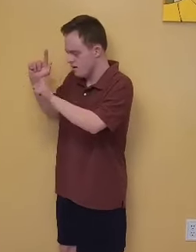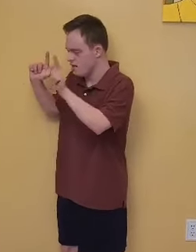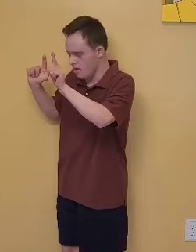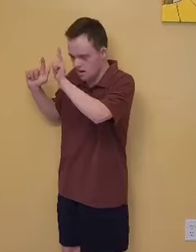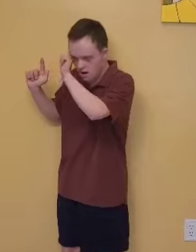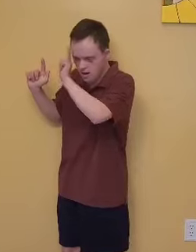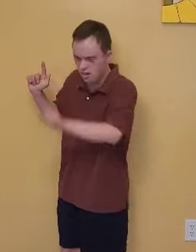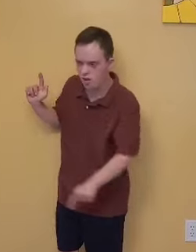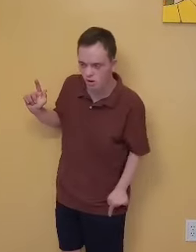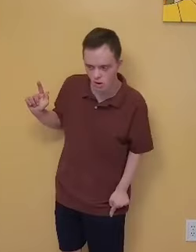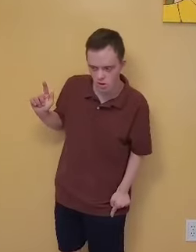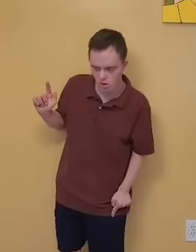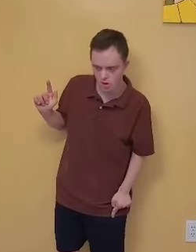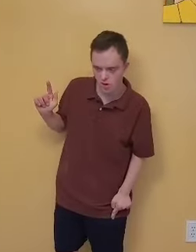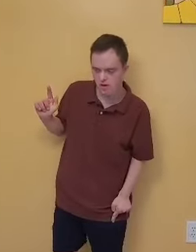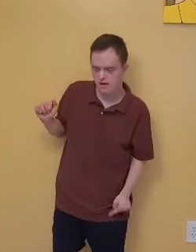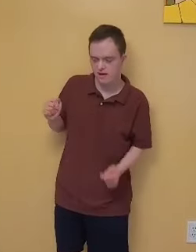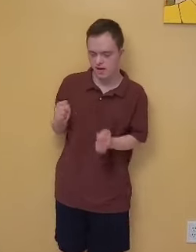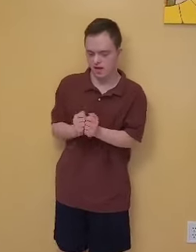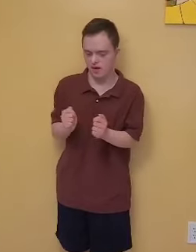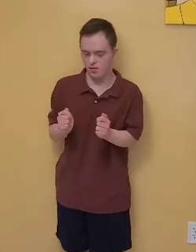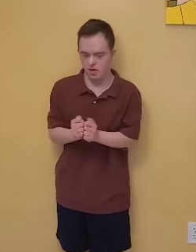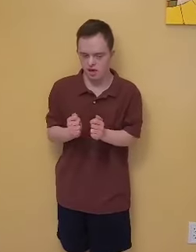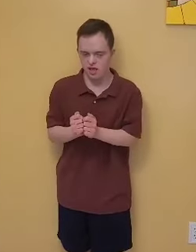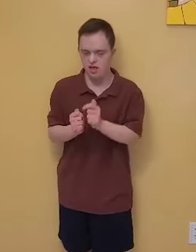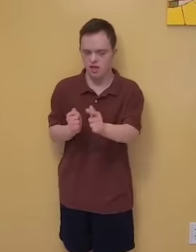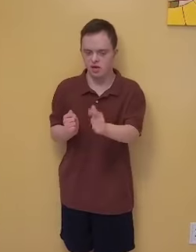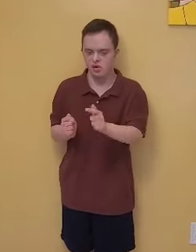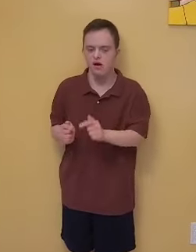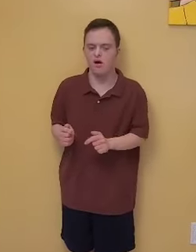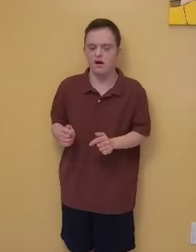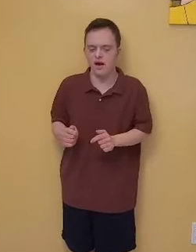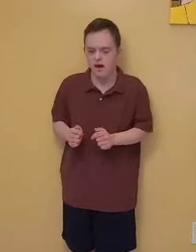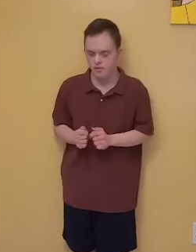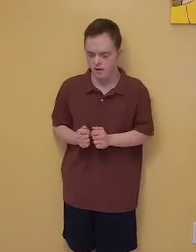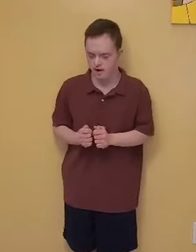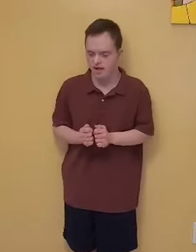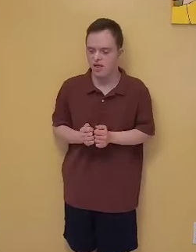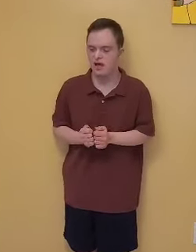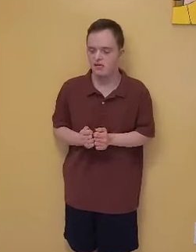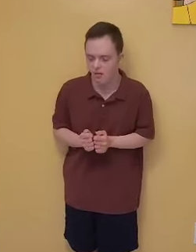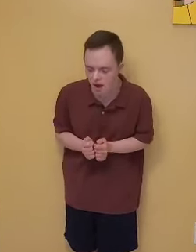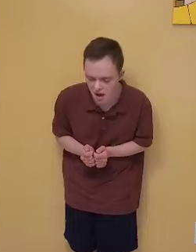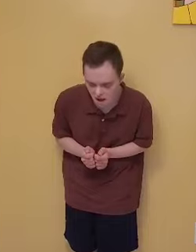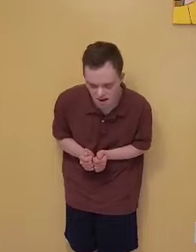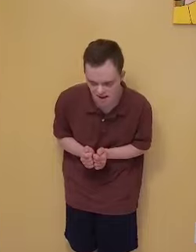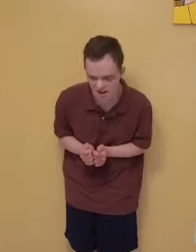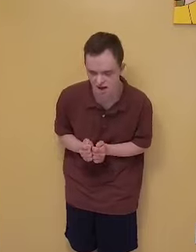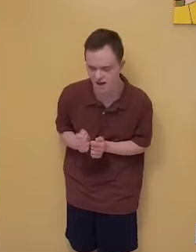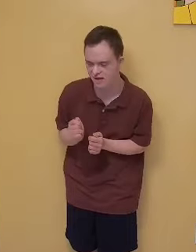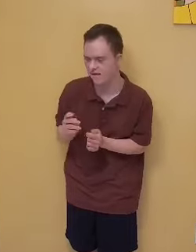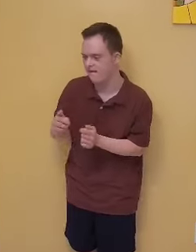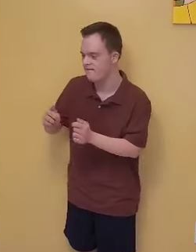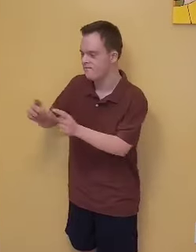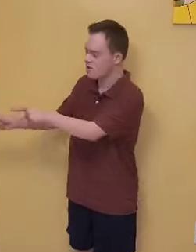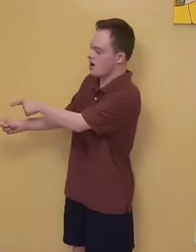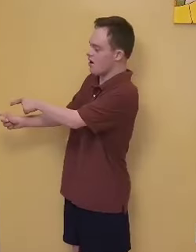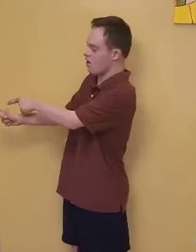The Lord is with you. Okay everybody, let's try that again. Go!